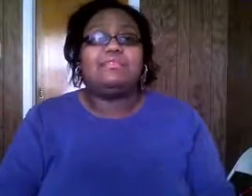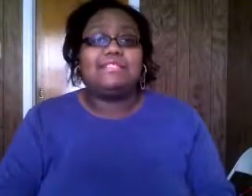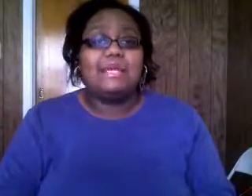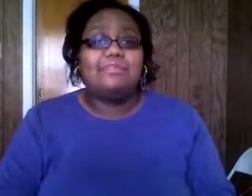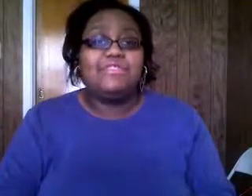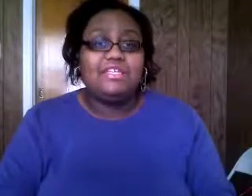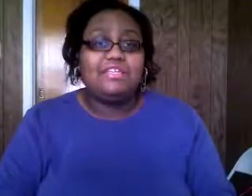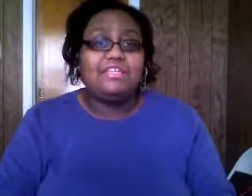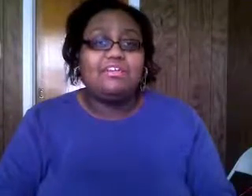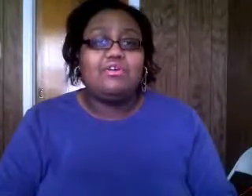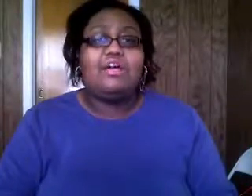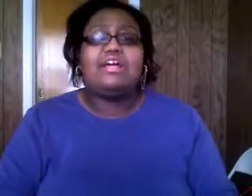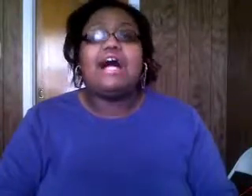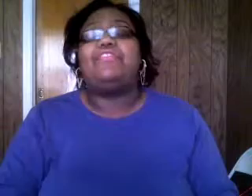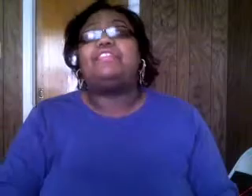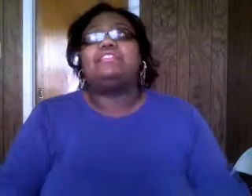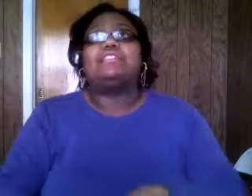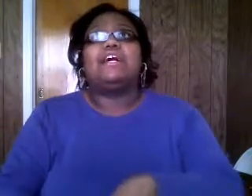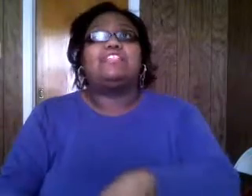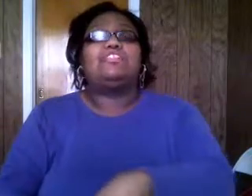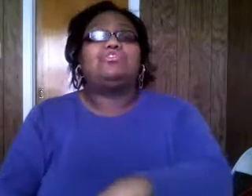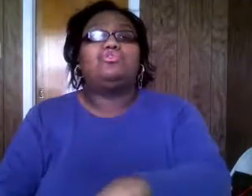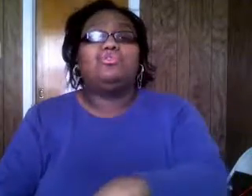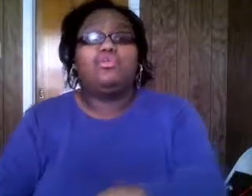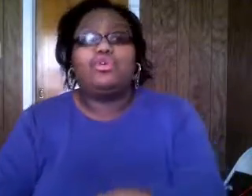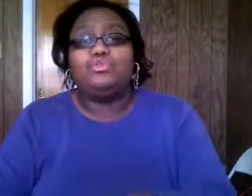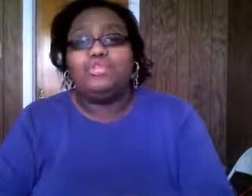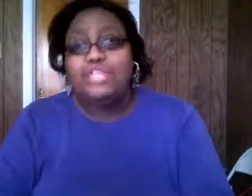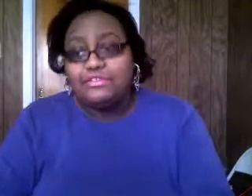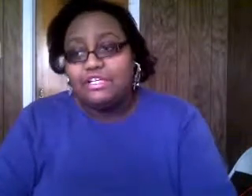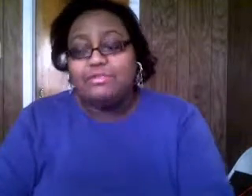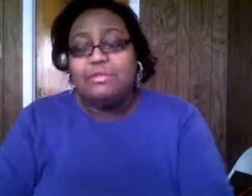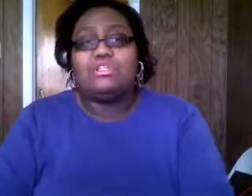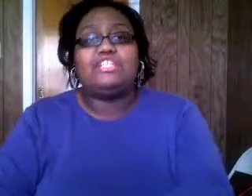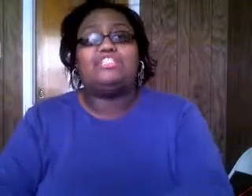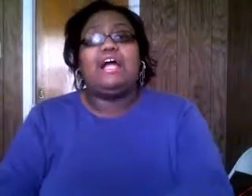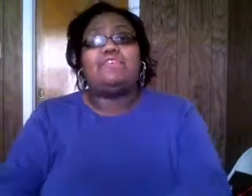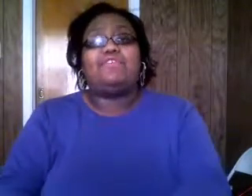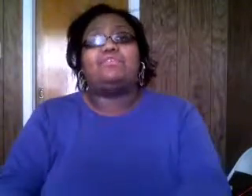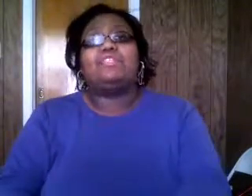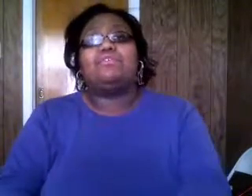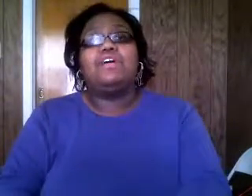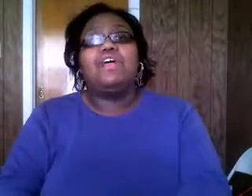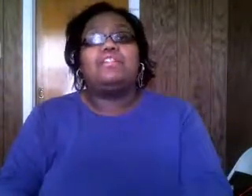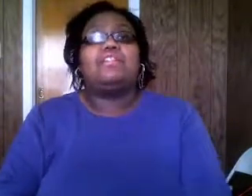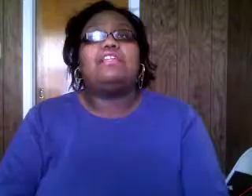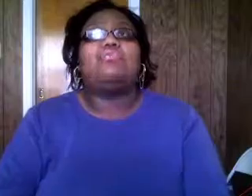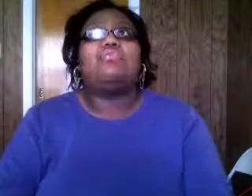of that type of thinking you know i think that society tells you the more you give to other people the less you have for yourself and then the more